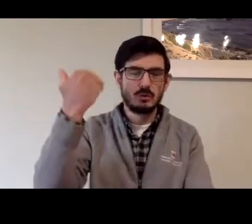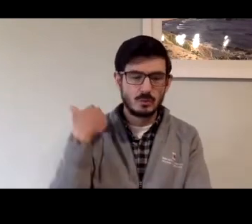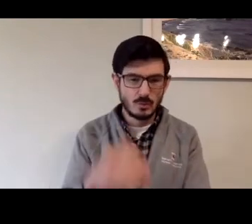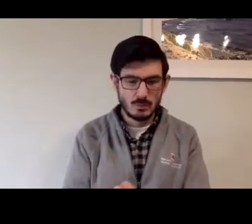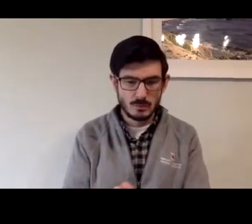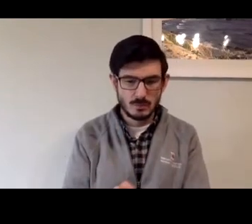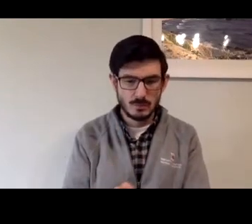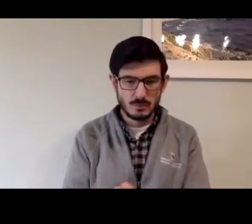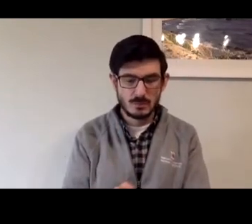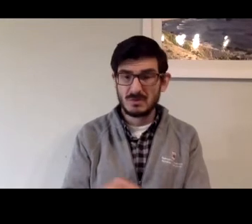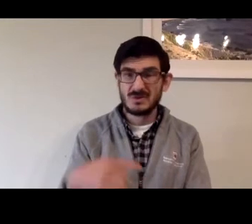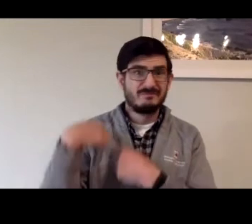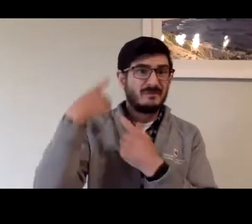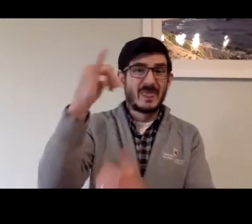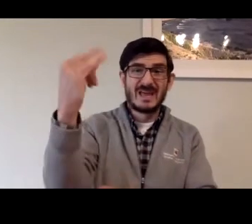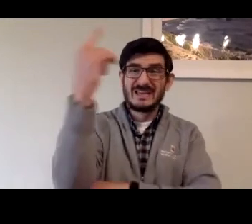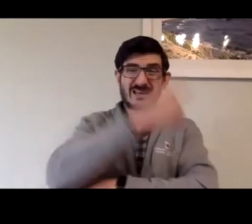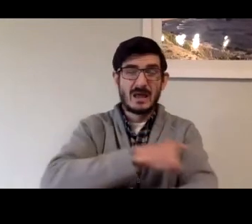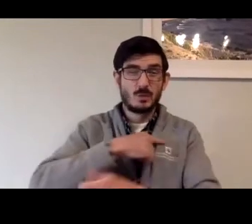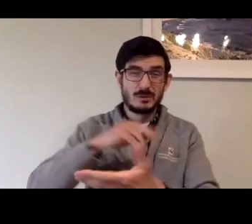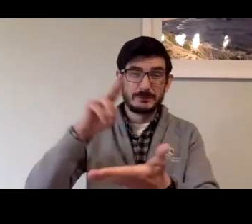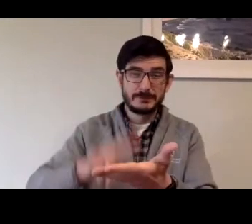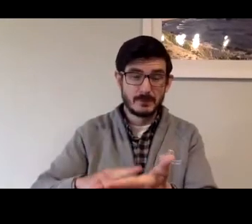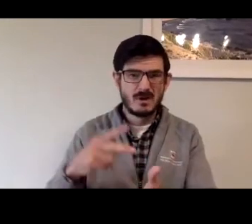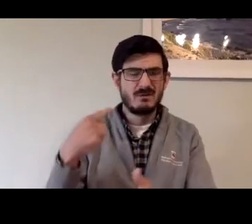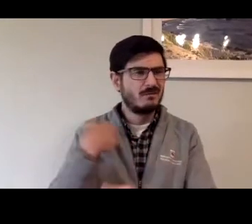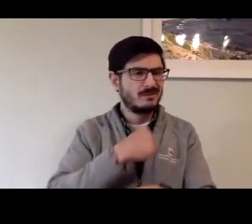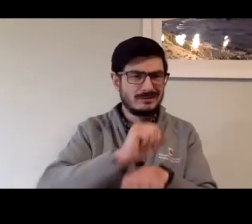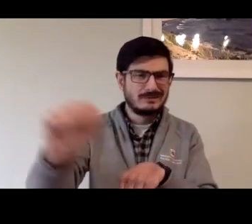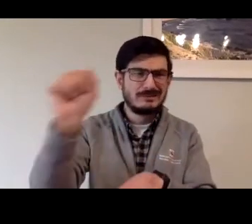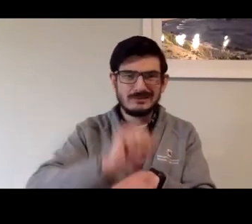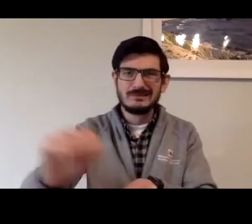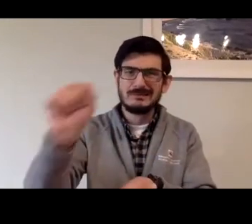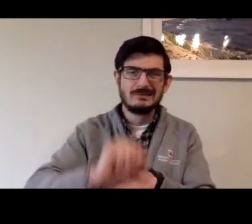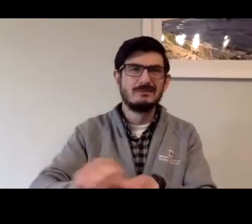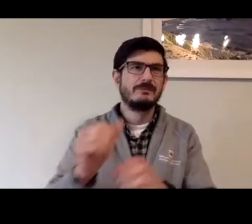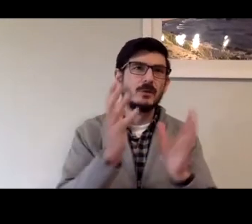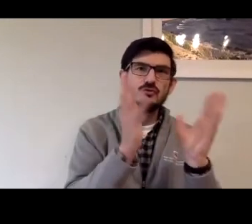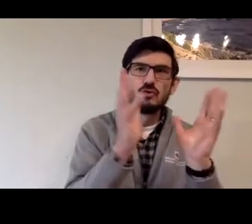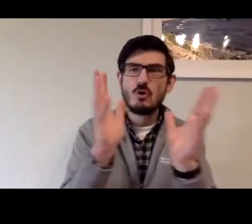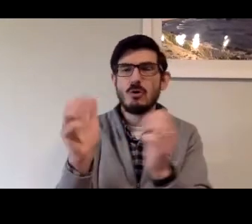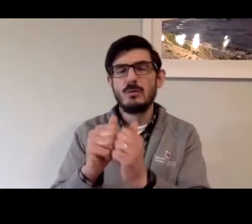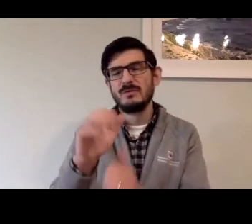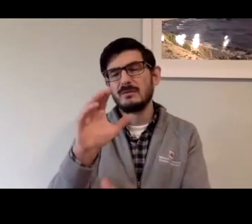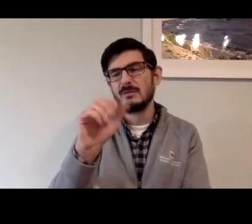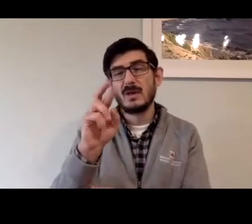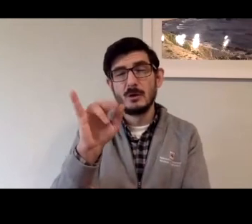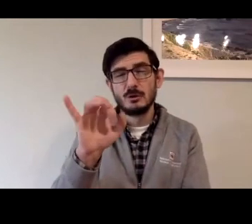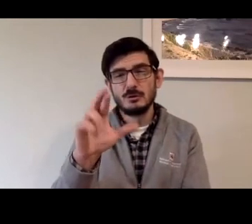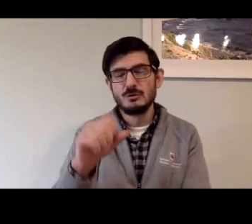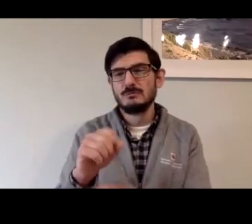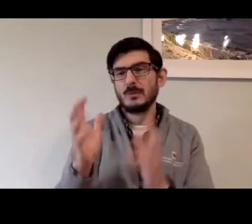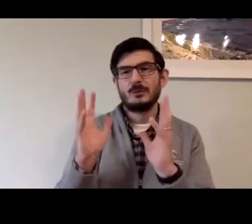So I would say it's just about our one-year anniversary of that. Since the day of the implementation of that contract, we have been working